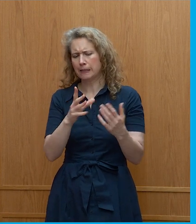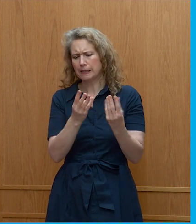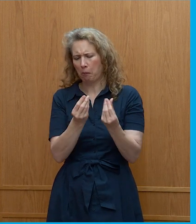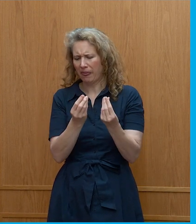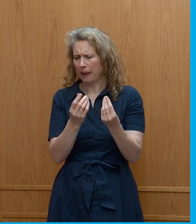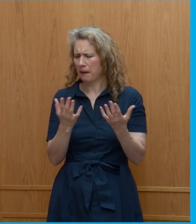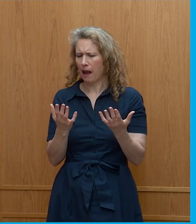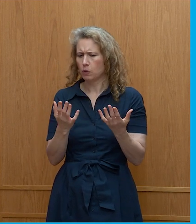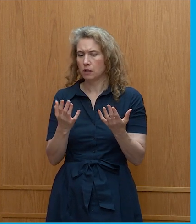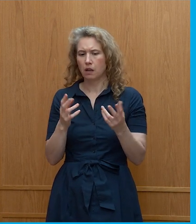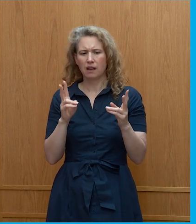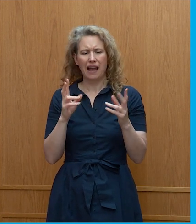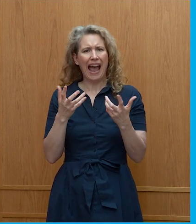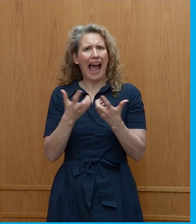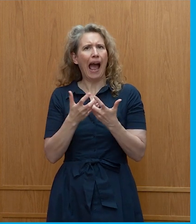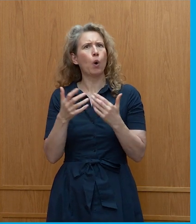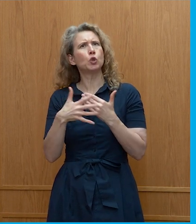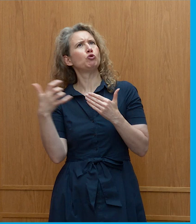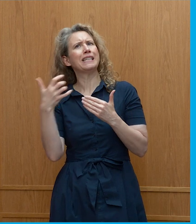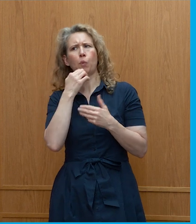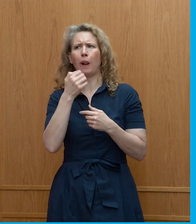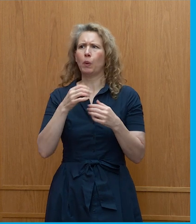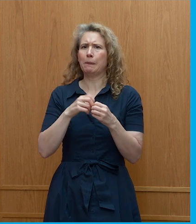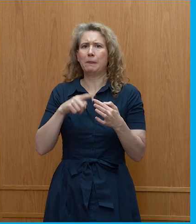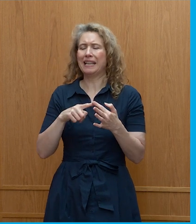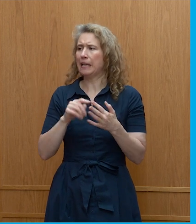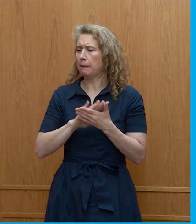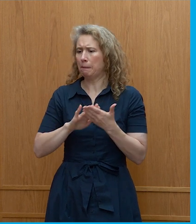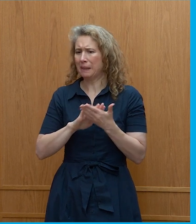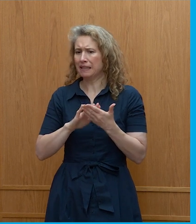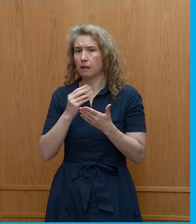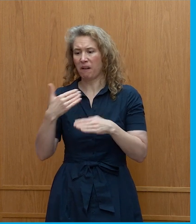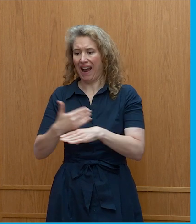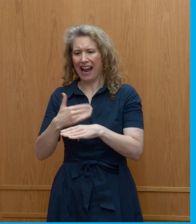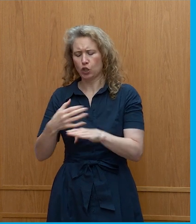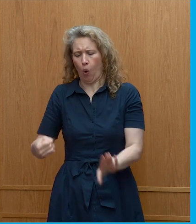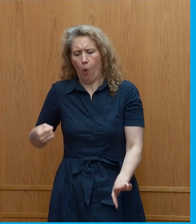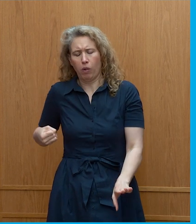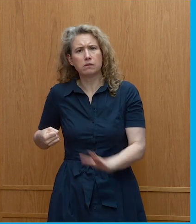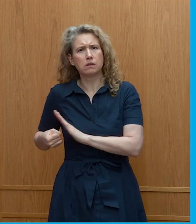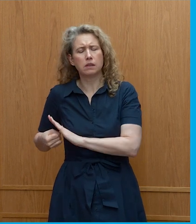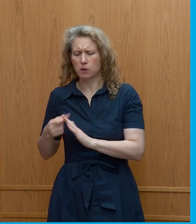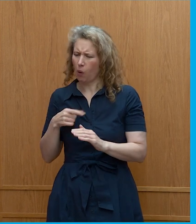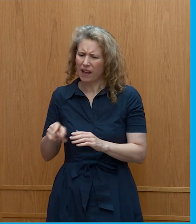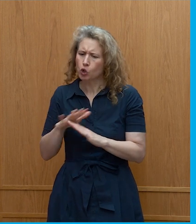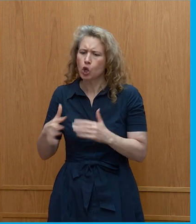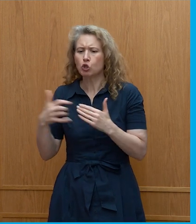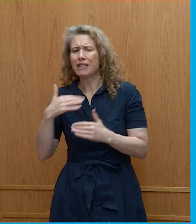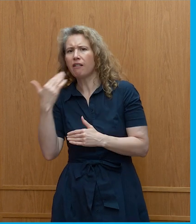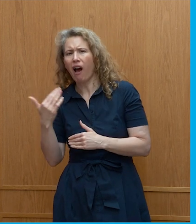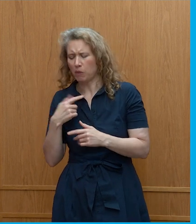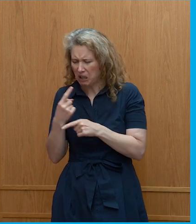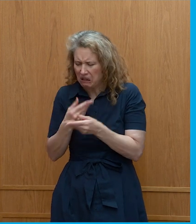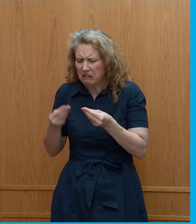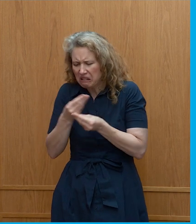how green are we going to be that is actually killing some of the action. Because we end up discussing minutia